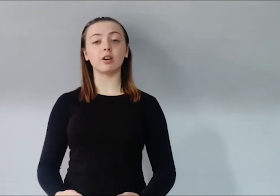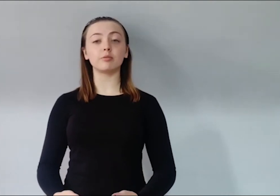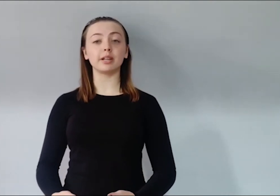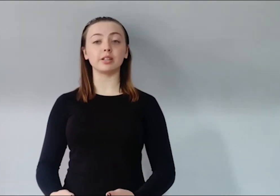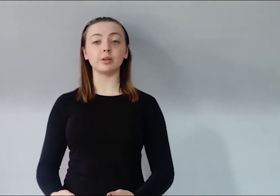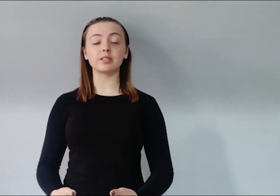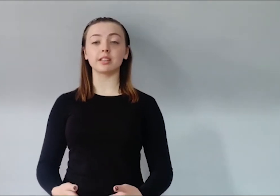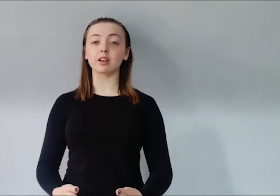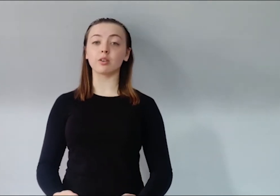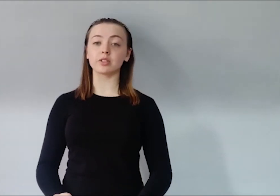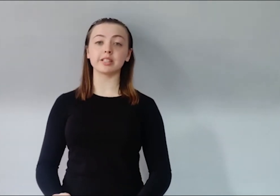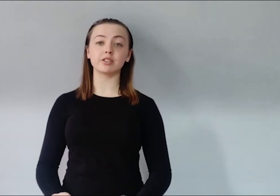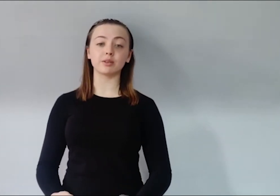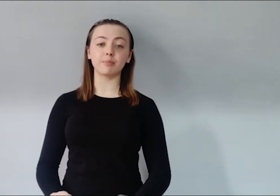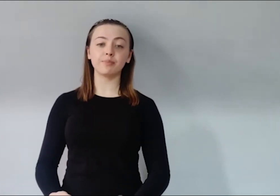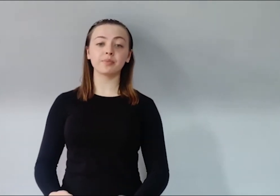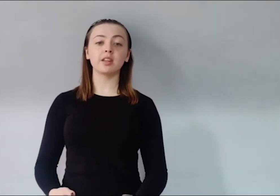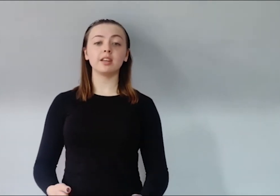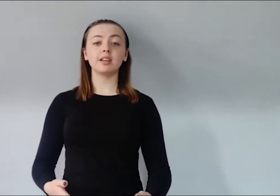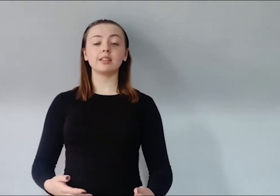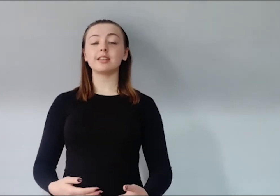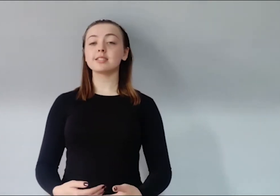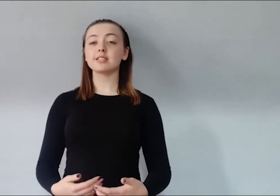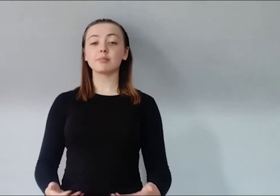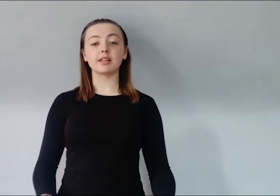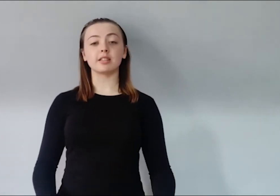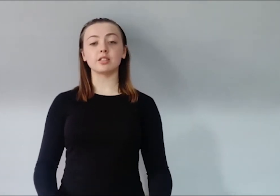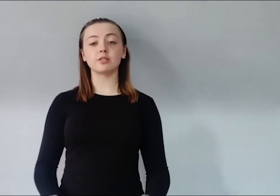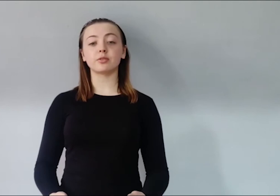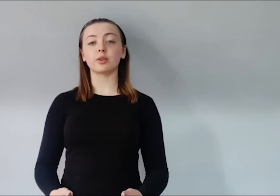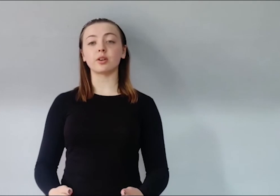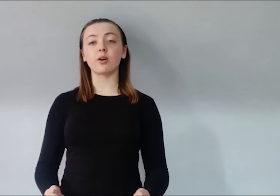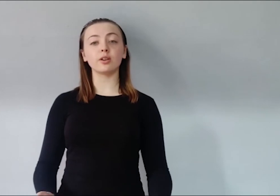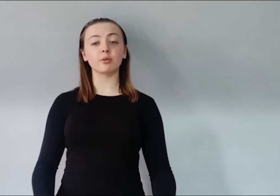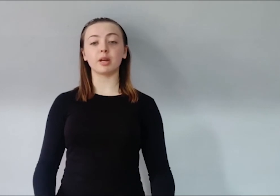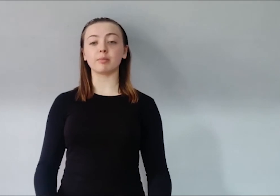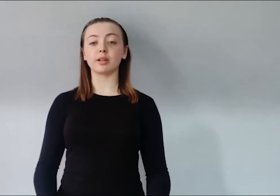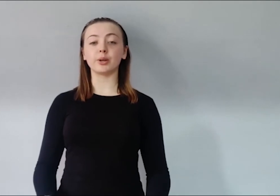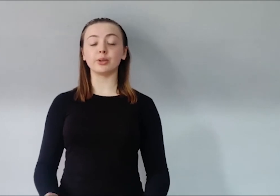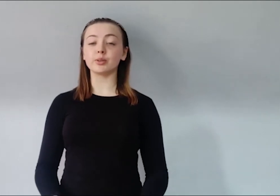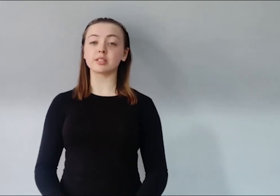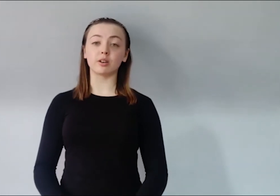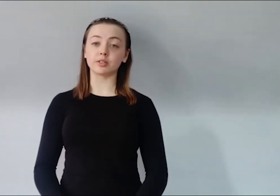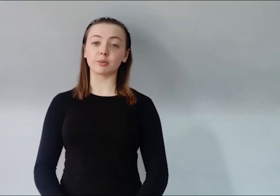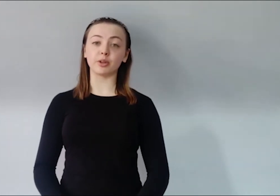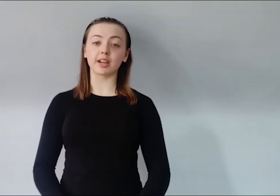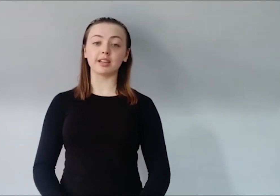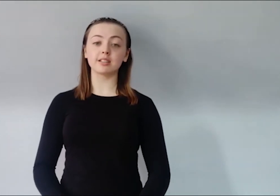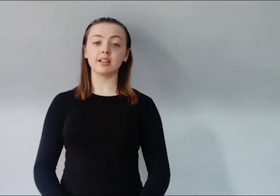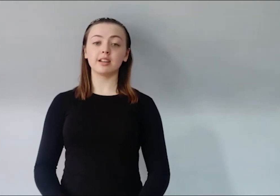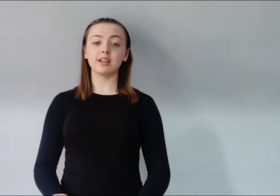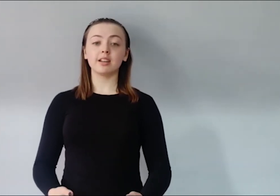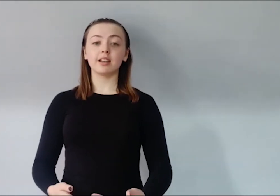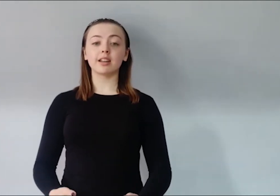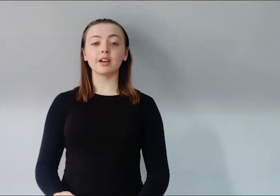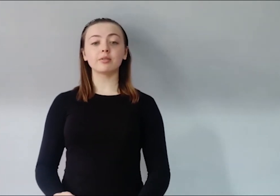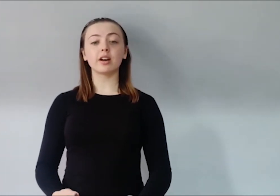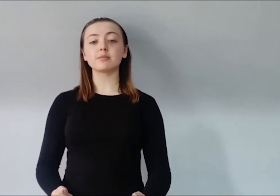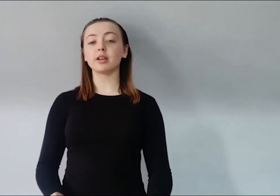love being used in a conversation. This is a message for all young people who use love to communicate. Life, as we